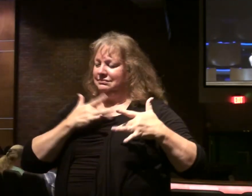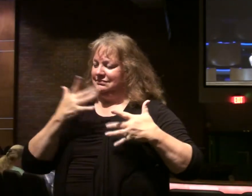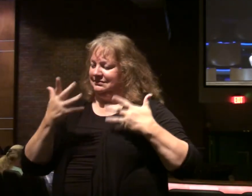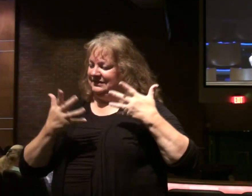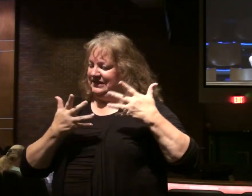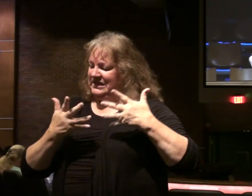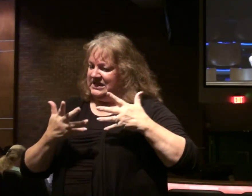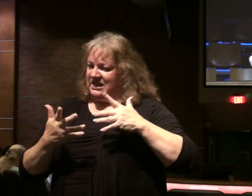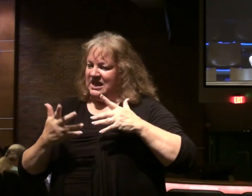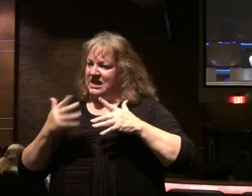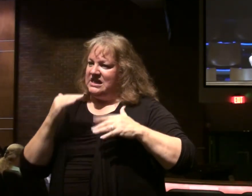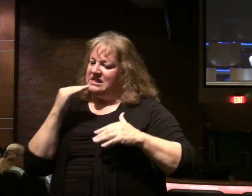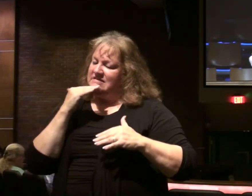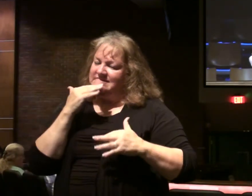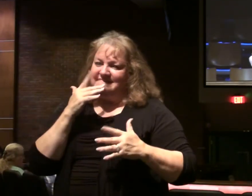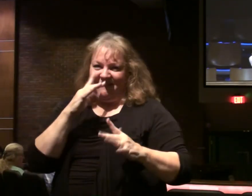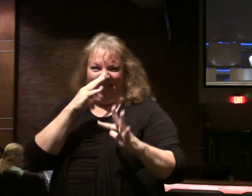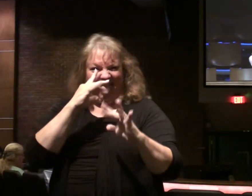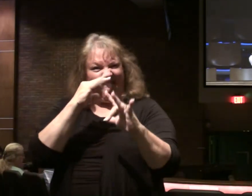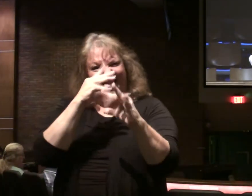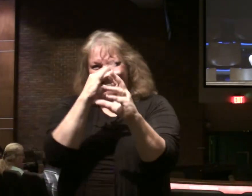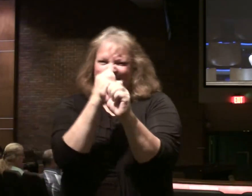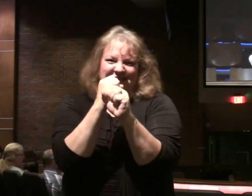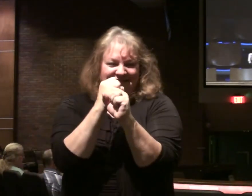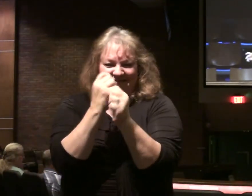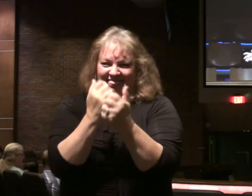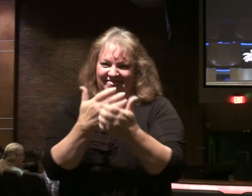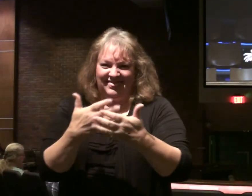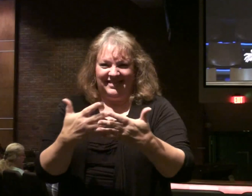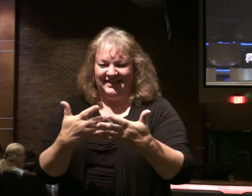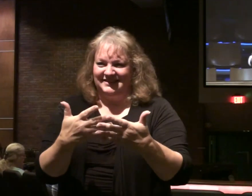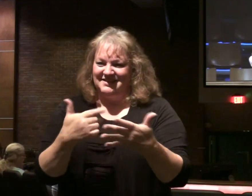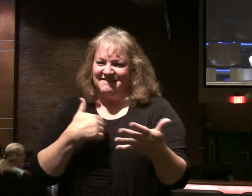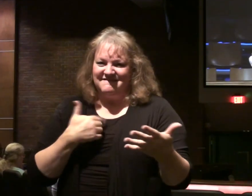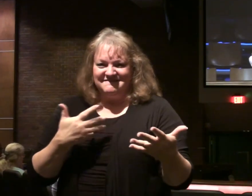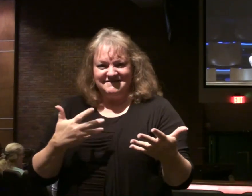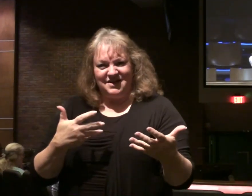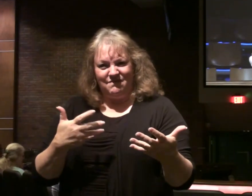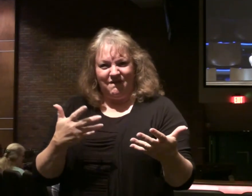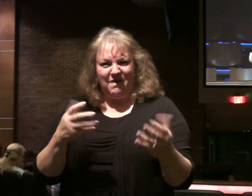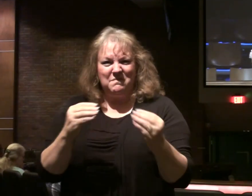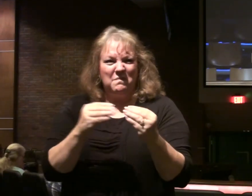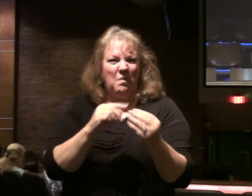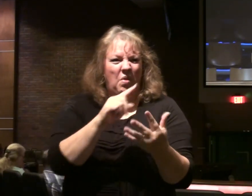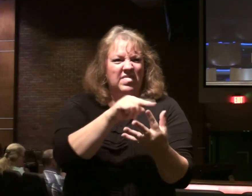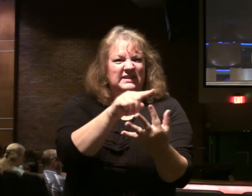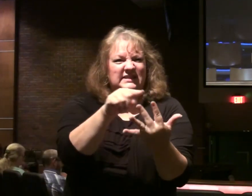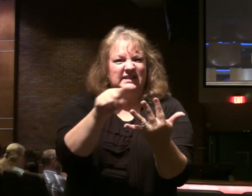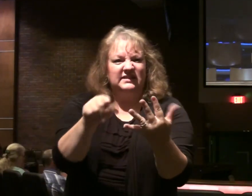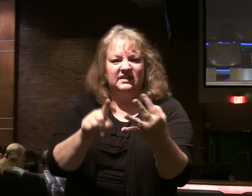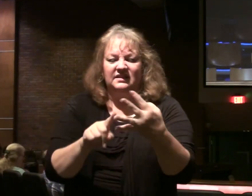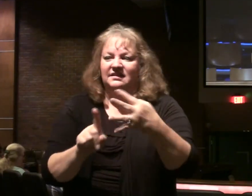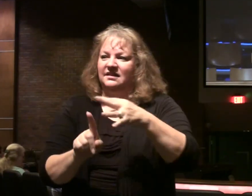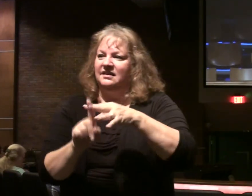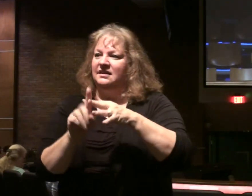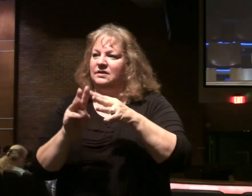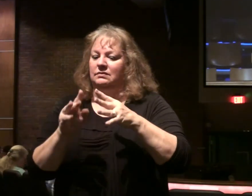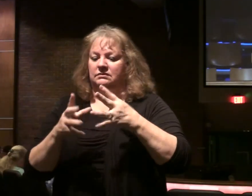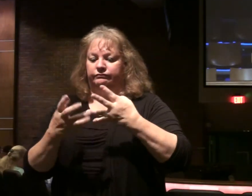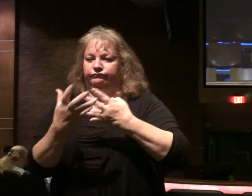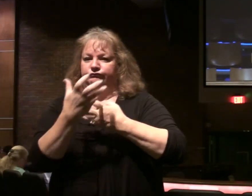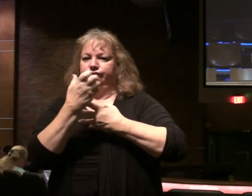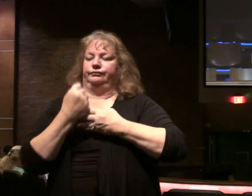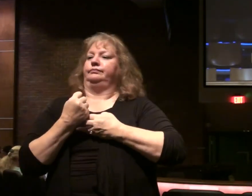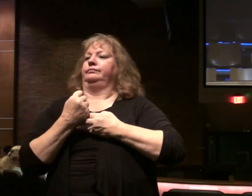world, the deceitfulness of riches, and the desire for other things. Come up as weeds and choke it out.